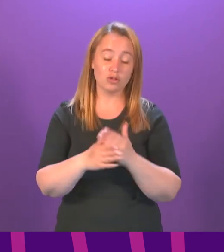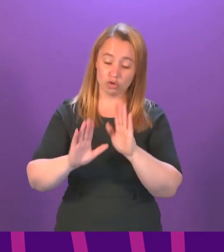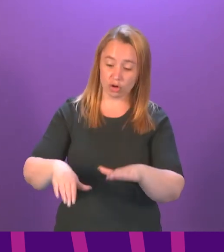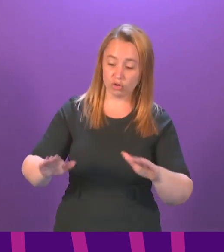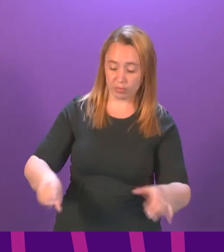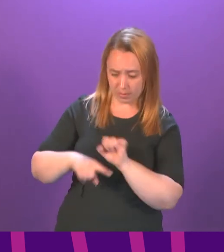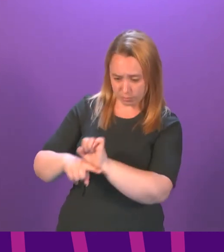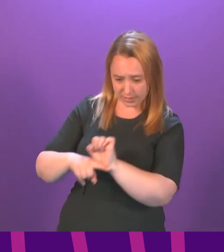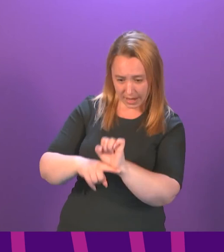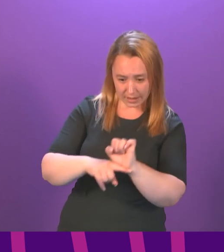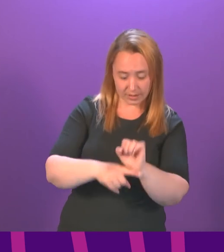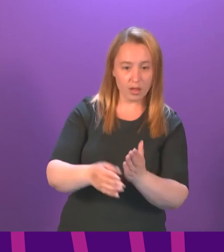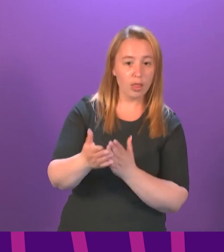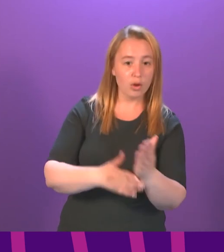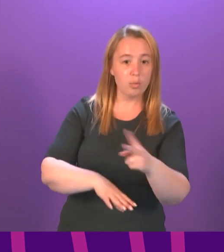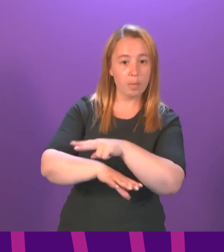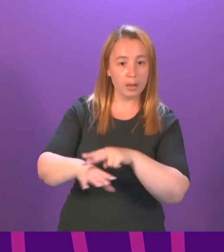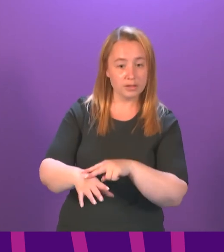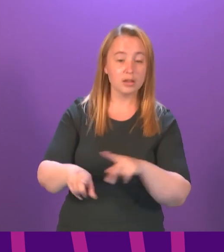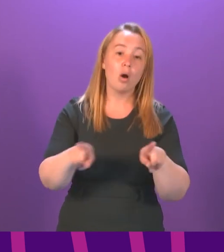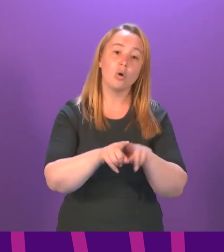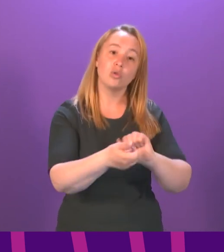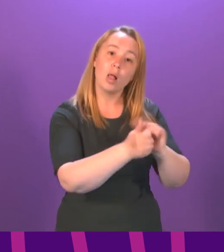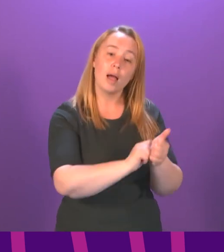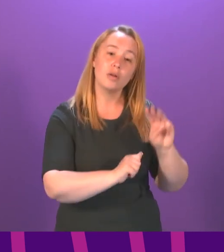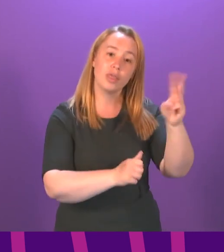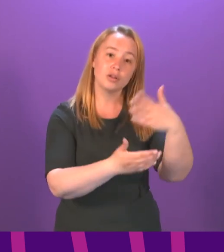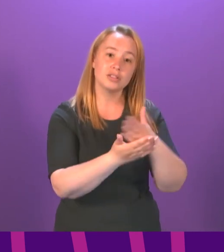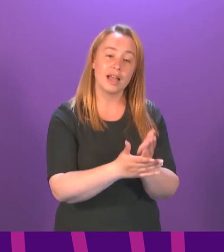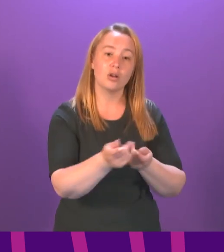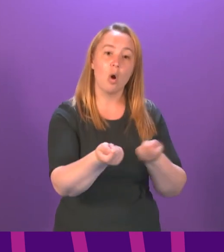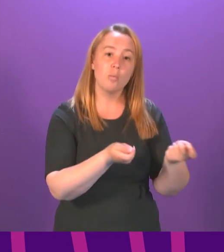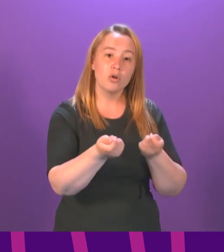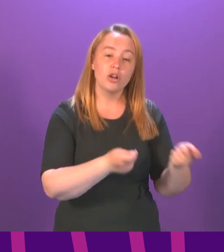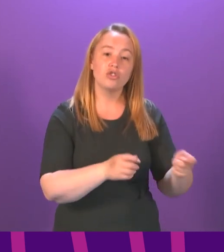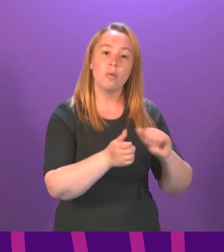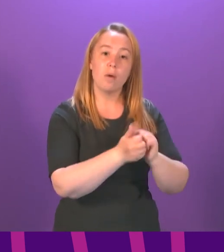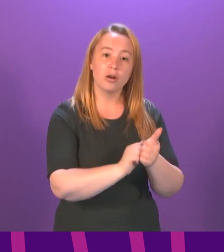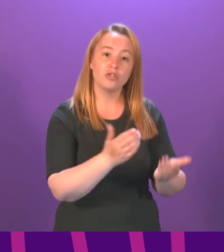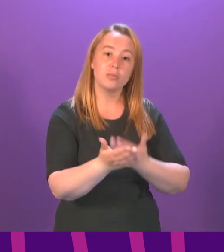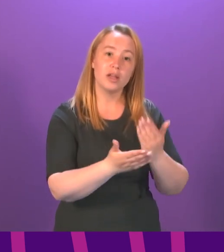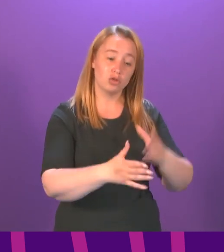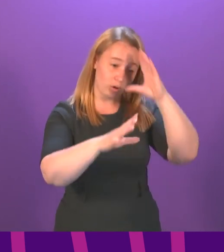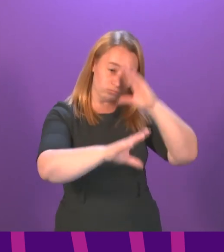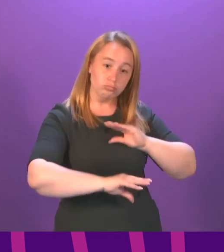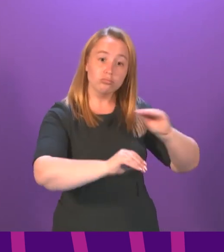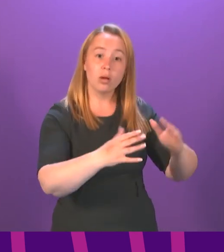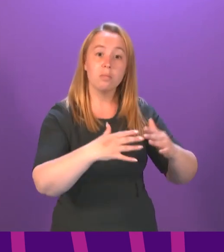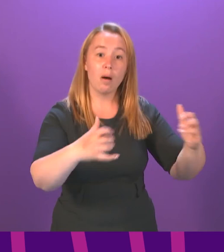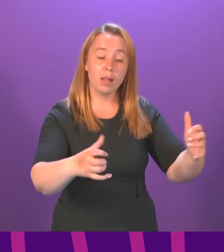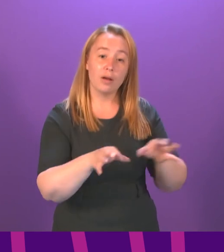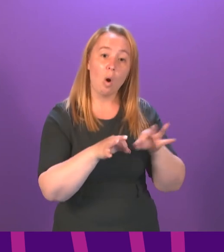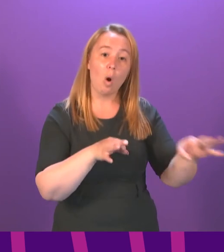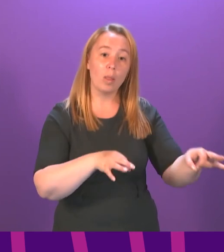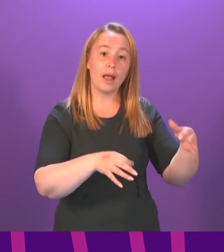been safeguarded by police enforcement. We are also collaborating with third sector and operational partners to engage the public and raise awareness about the dangers of online